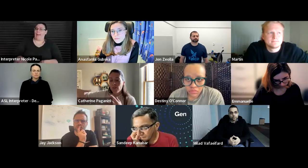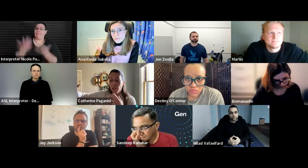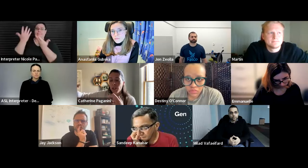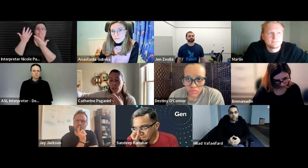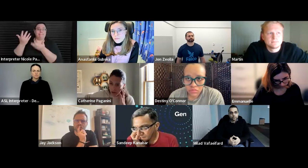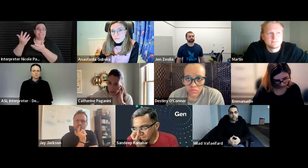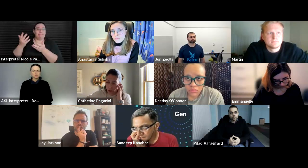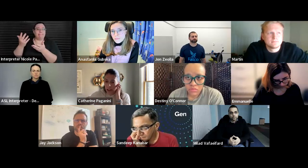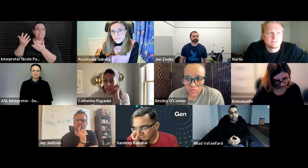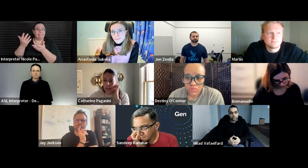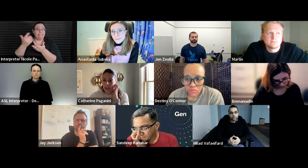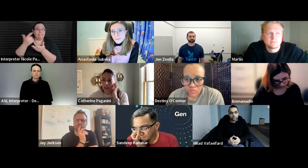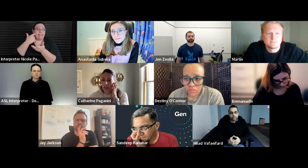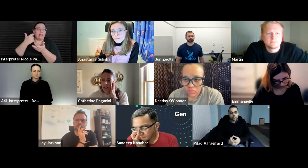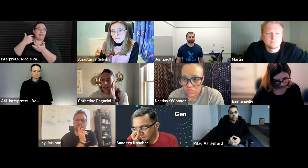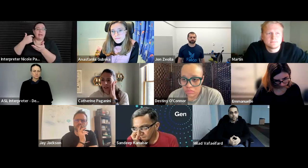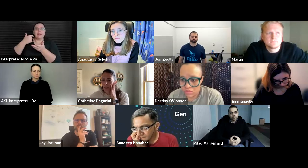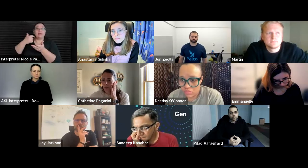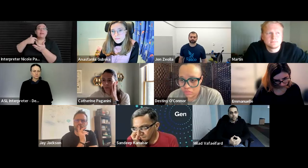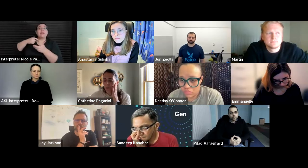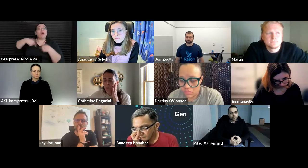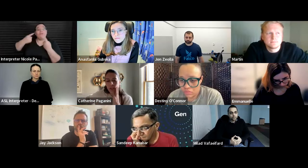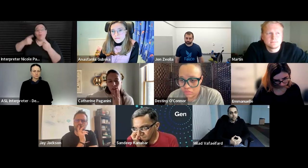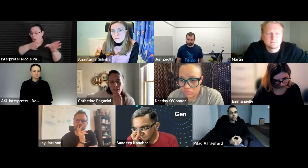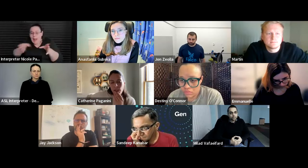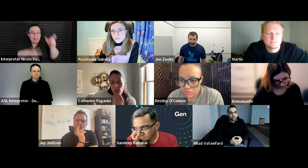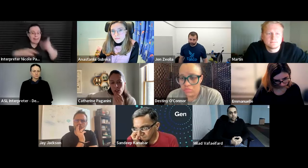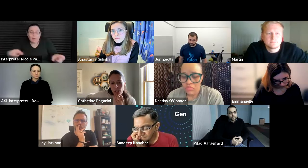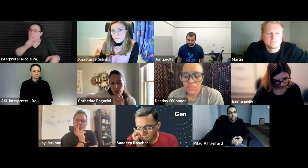of because we haven't really focused on employers yet um